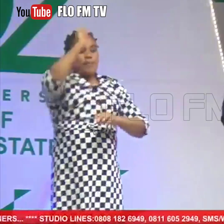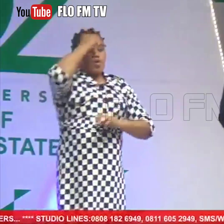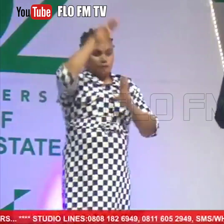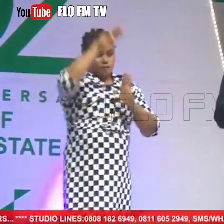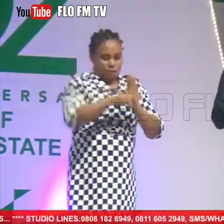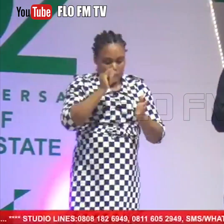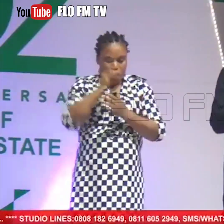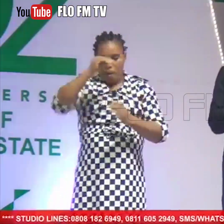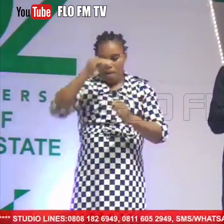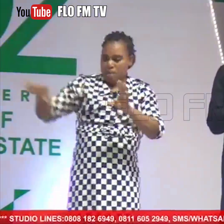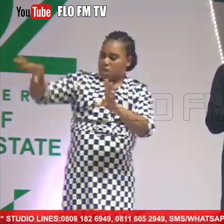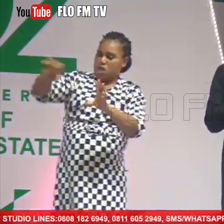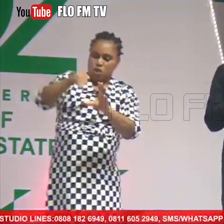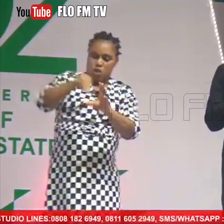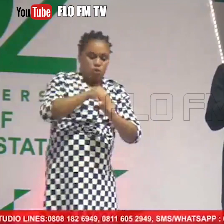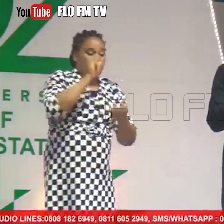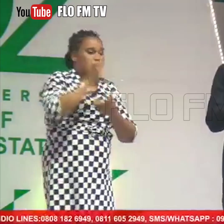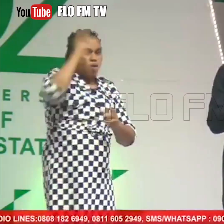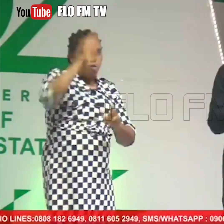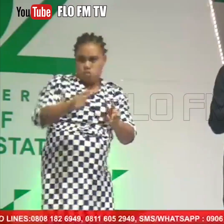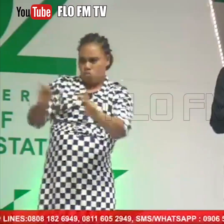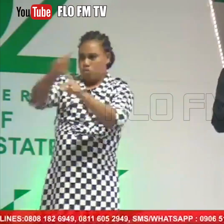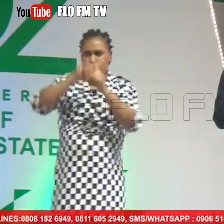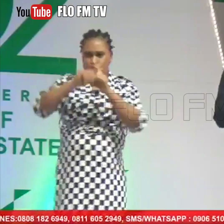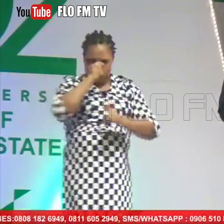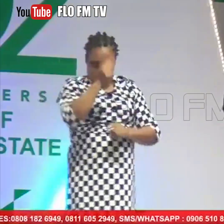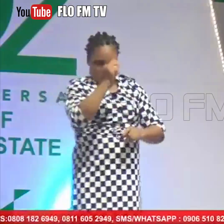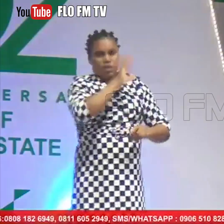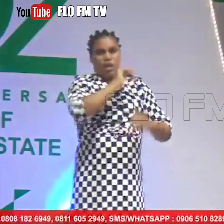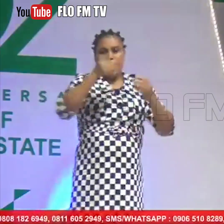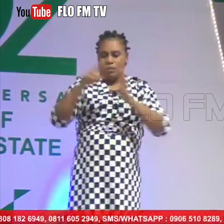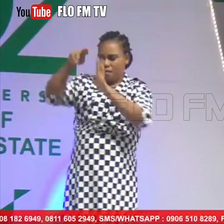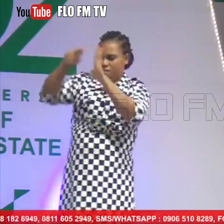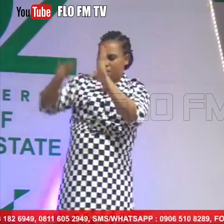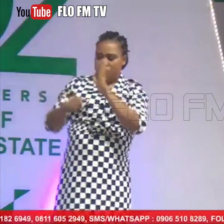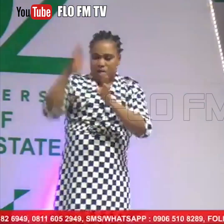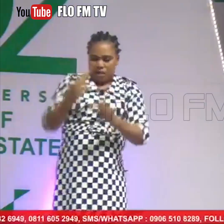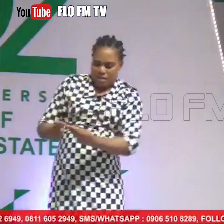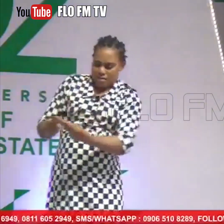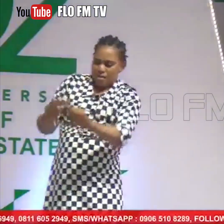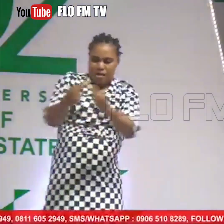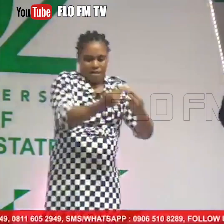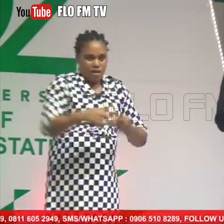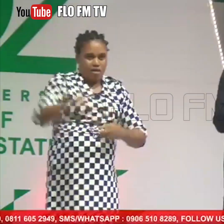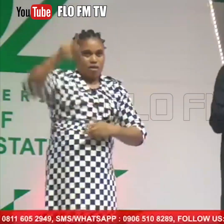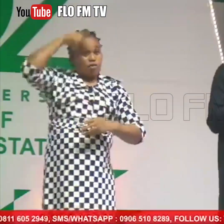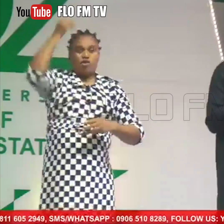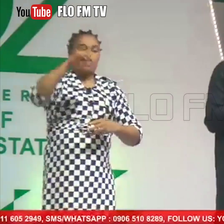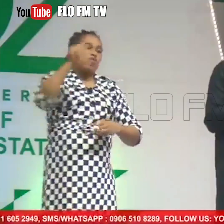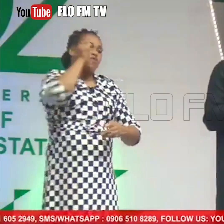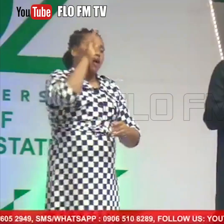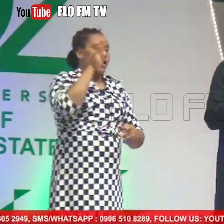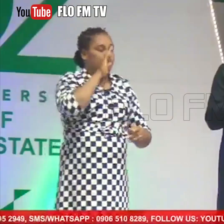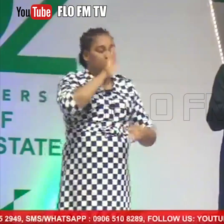that will be inclusive, that will look for talent and harmonize and harness the potentials of IBA.